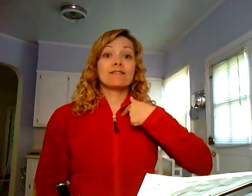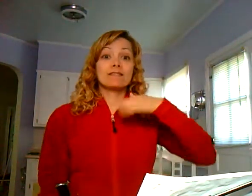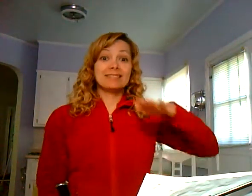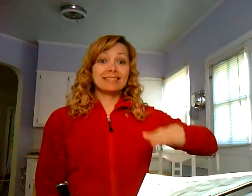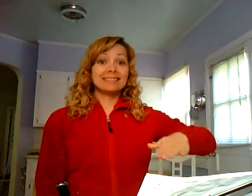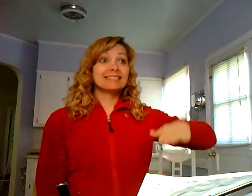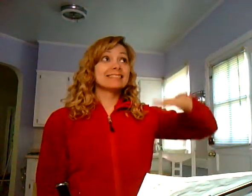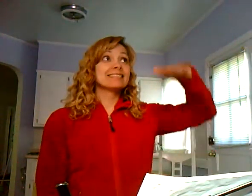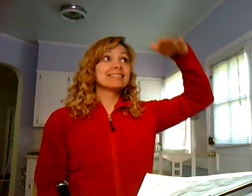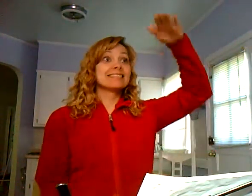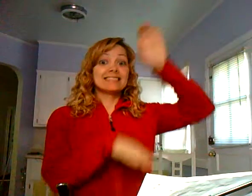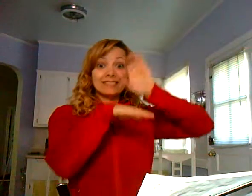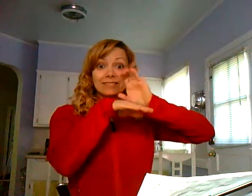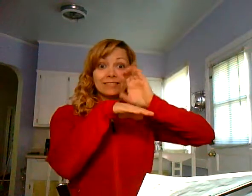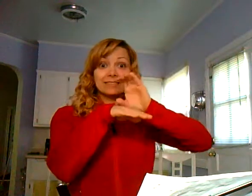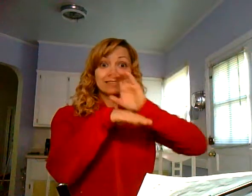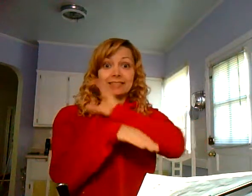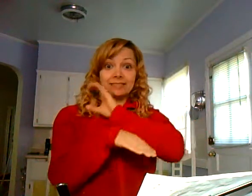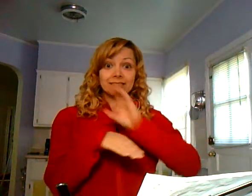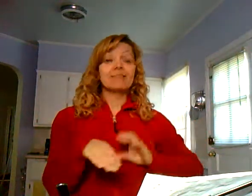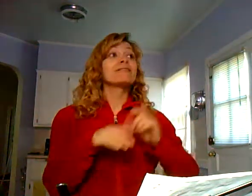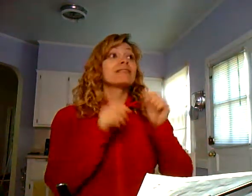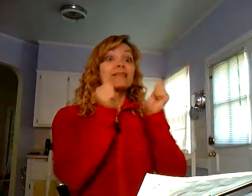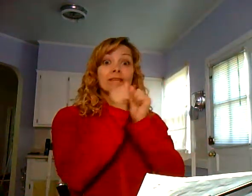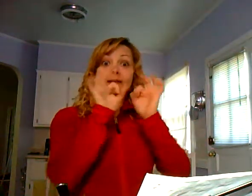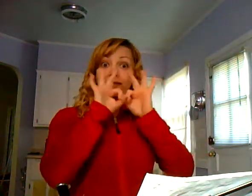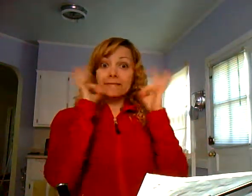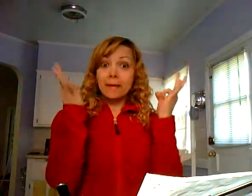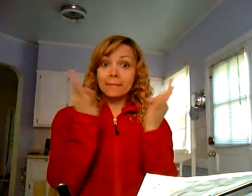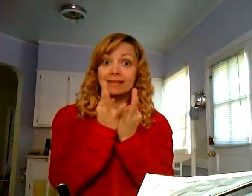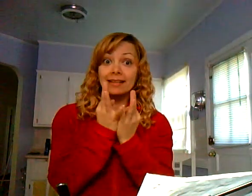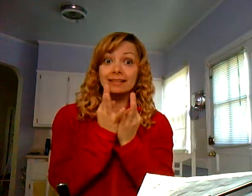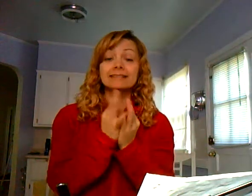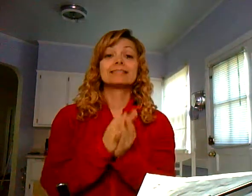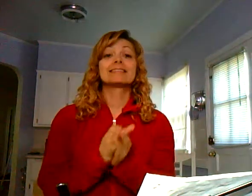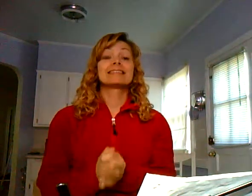I, since I was a little girl, I grew up in the church with my family.